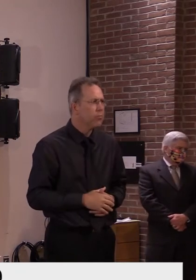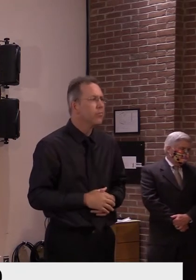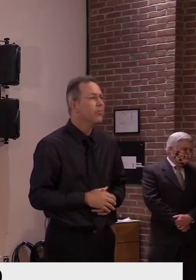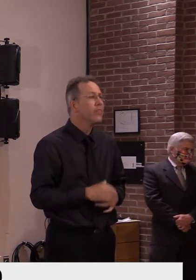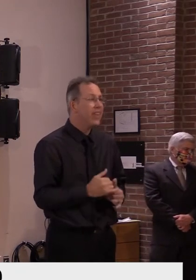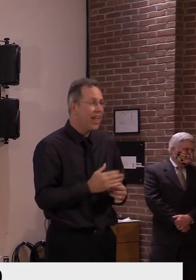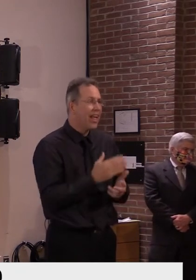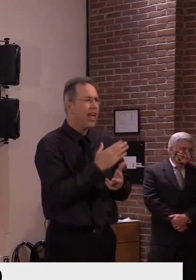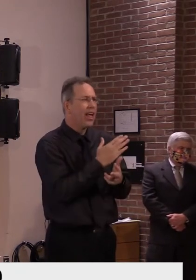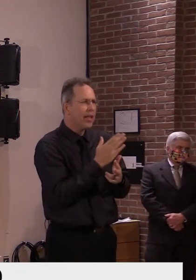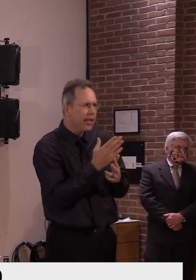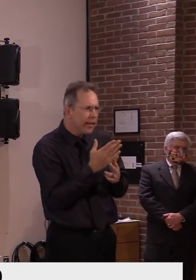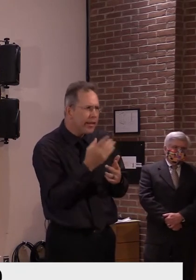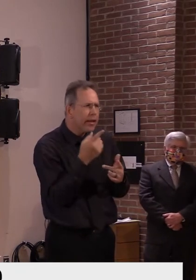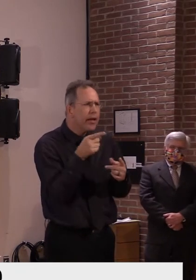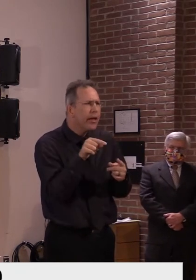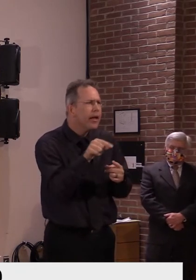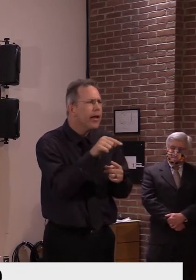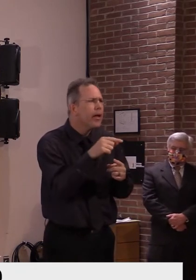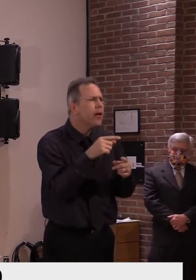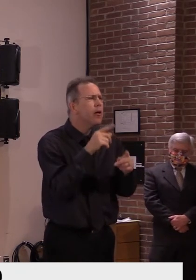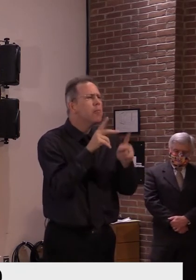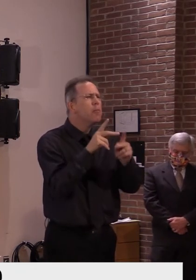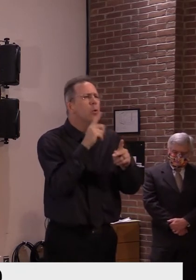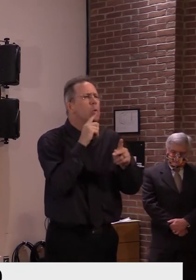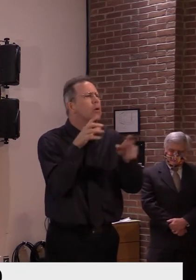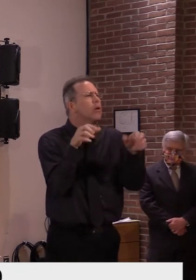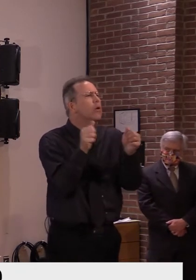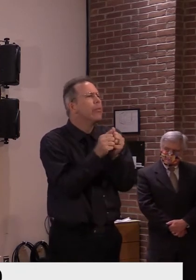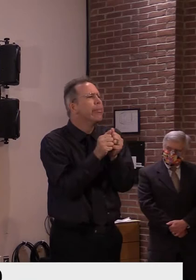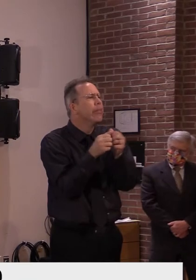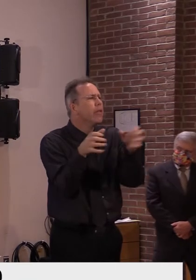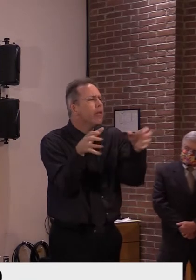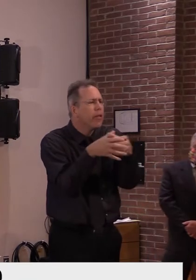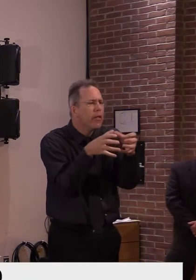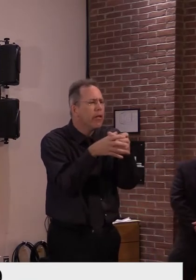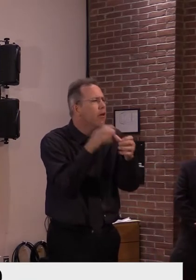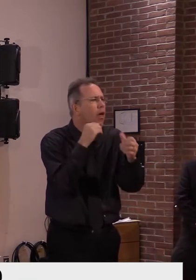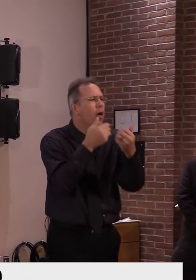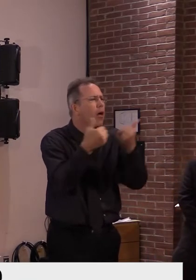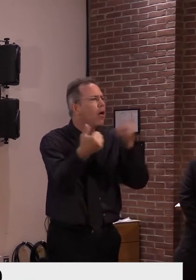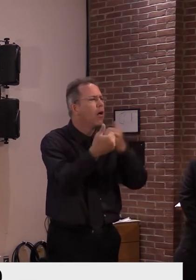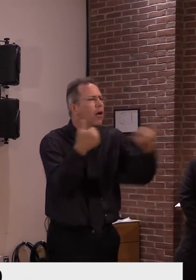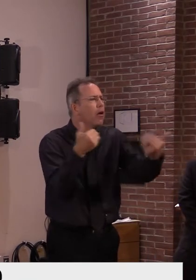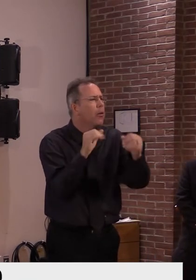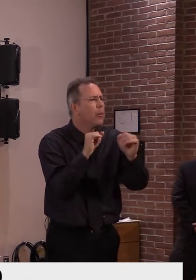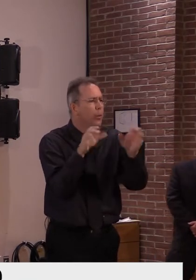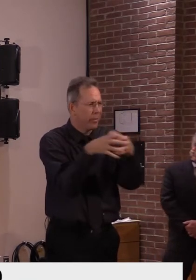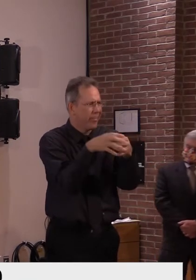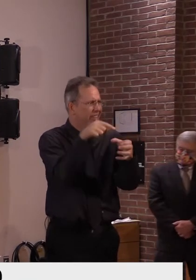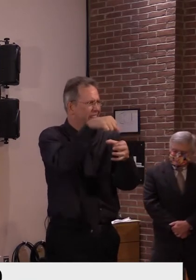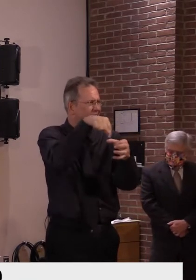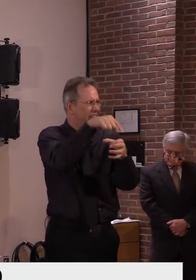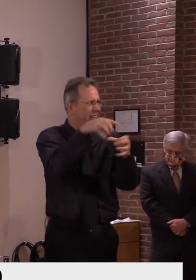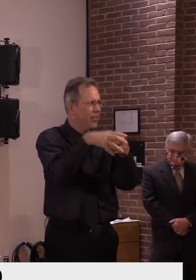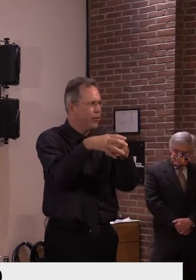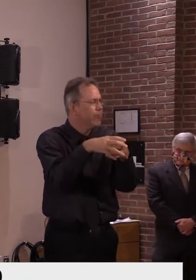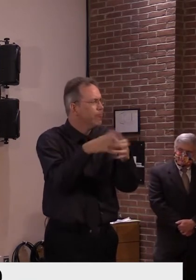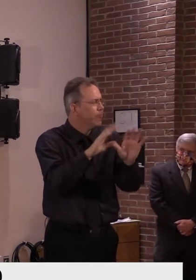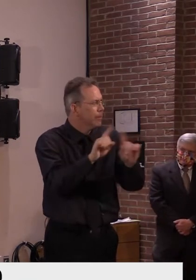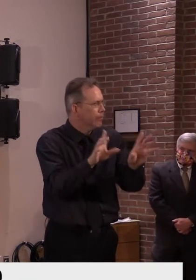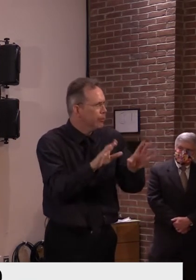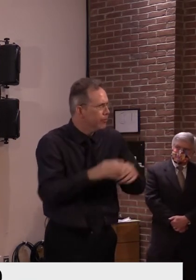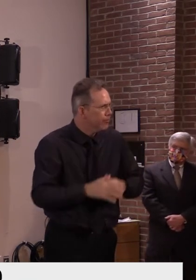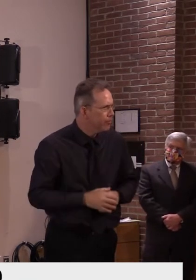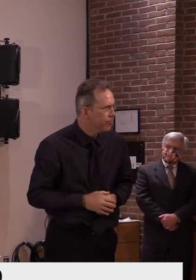-defined community cohort group. What we've been experiencing recently are different outbreaks among relatively